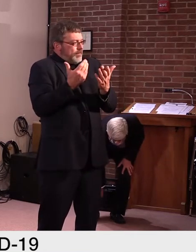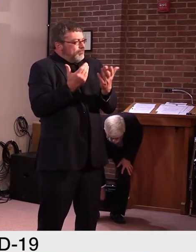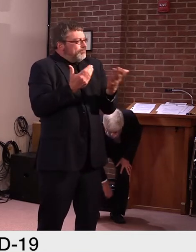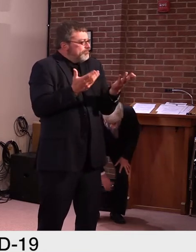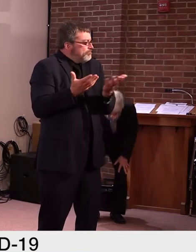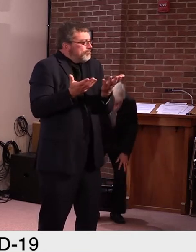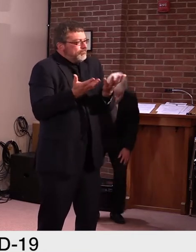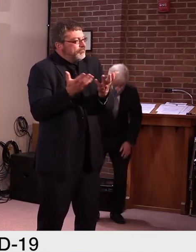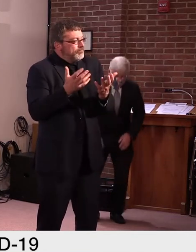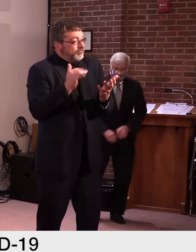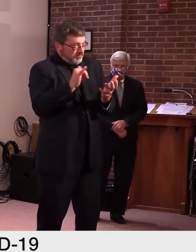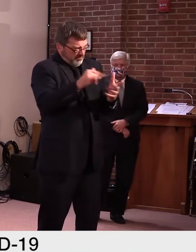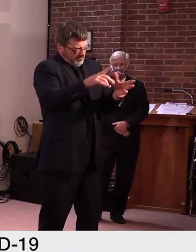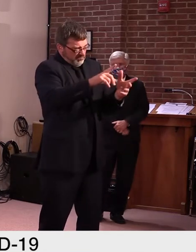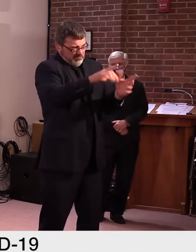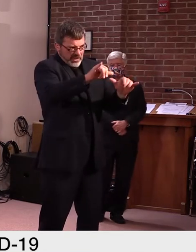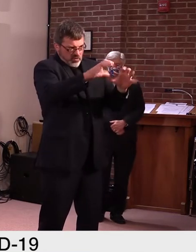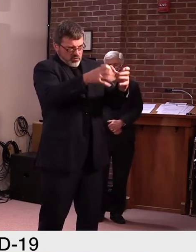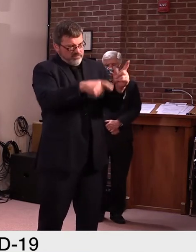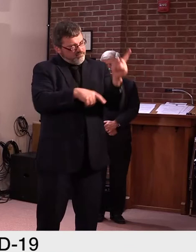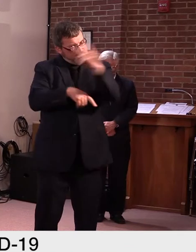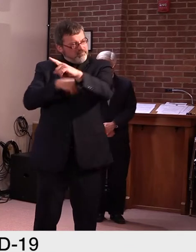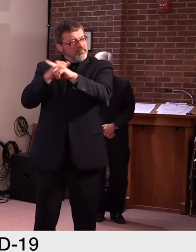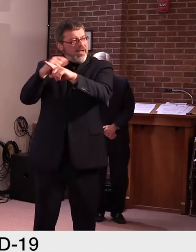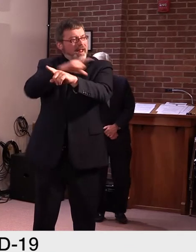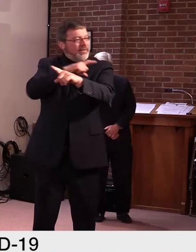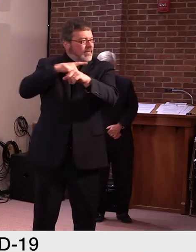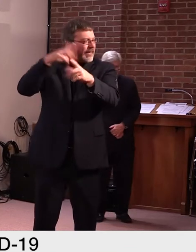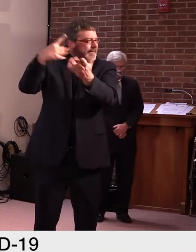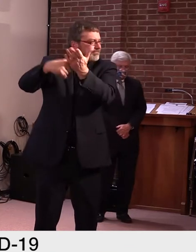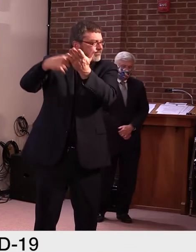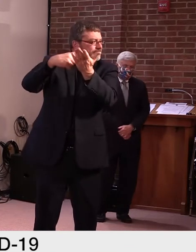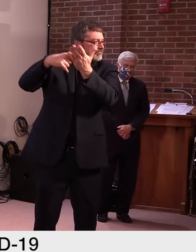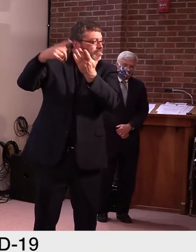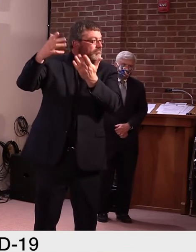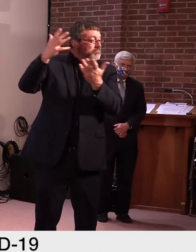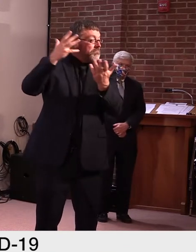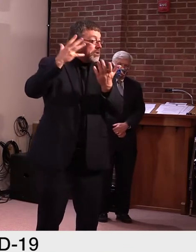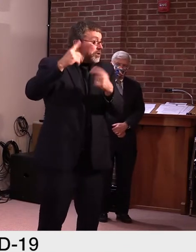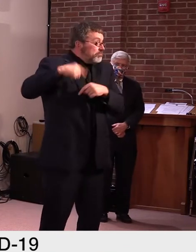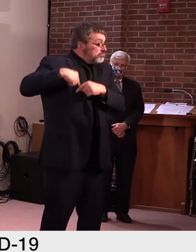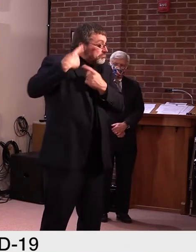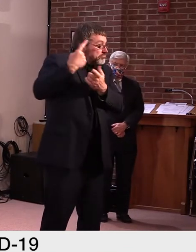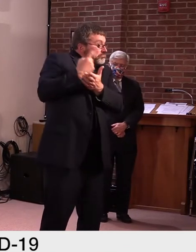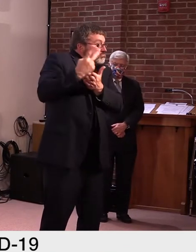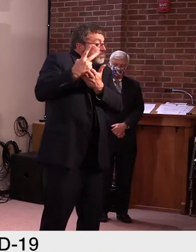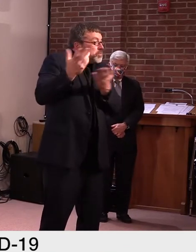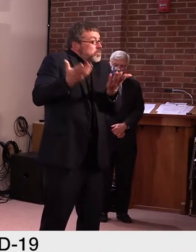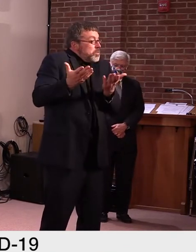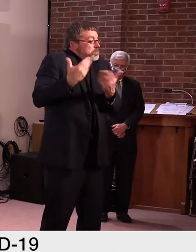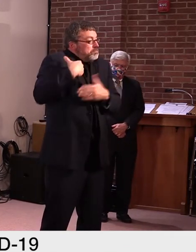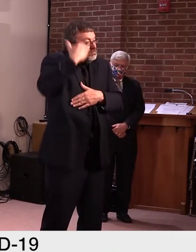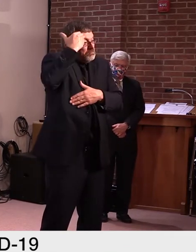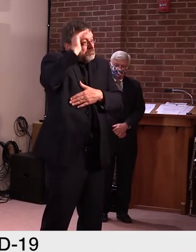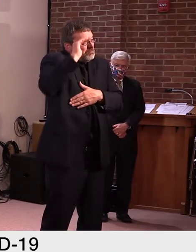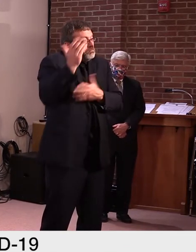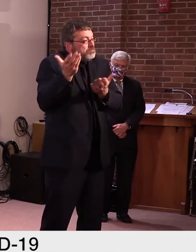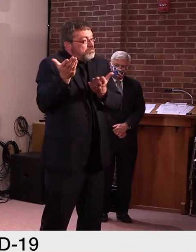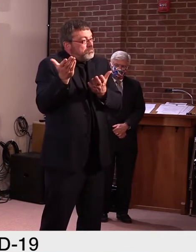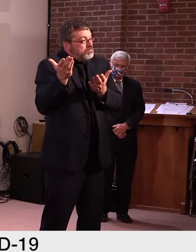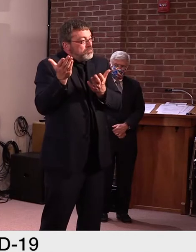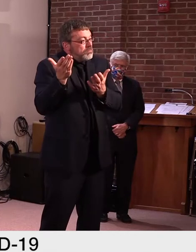with their concerns and testified over the last week or two. But again, I, um, I just saw an uptick